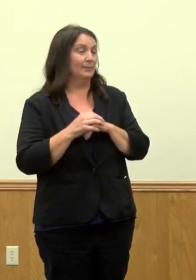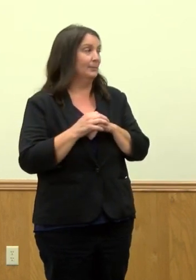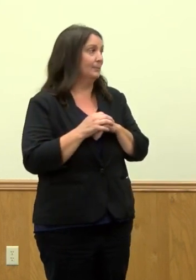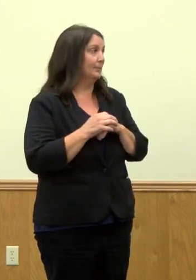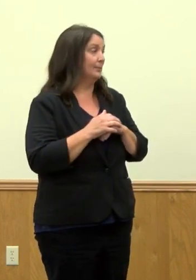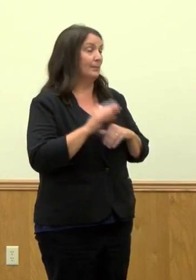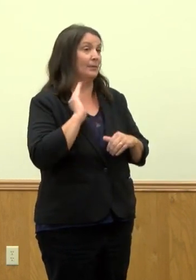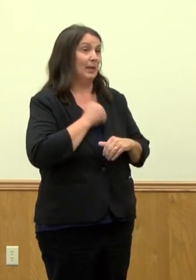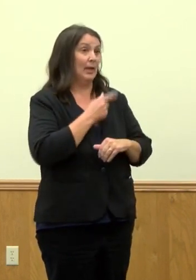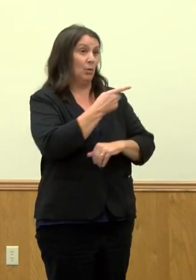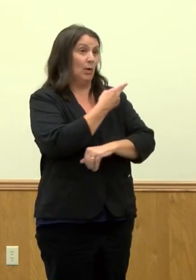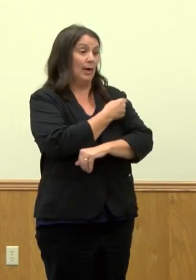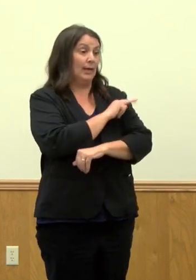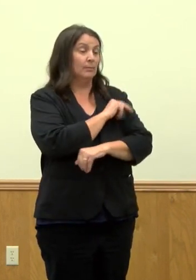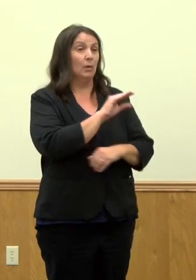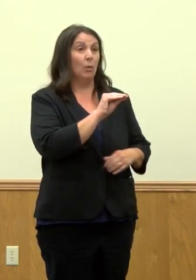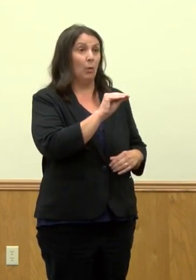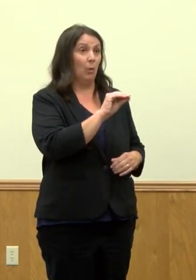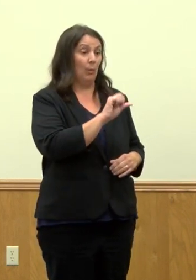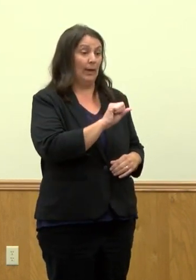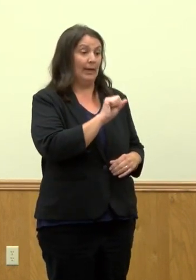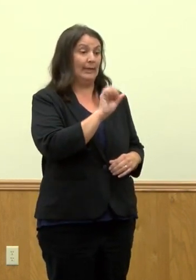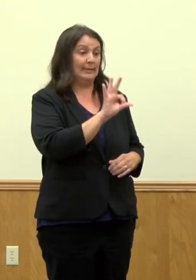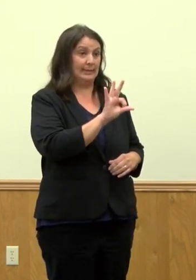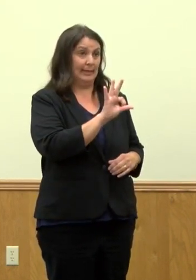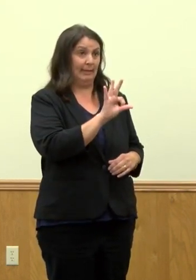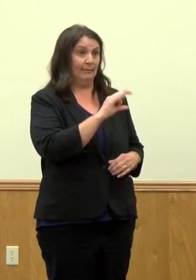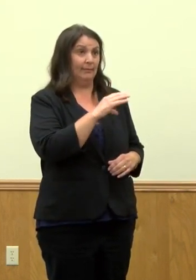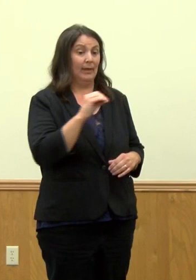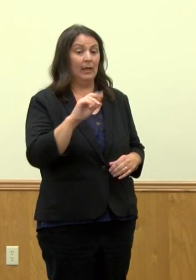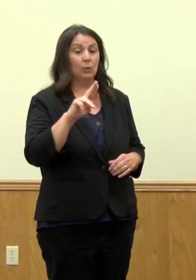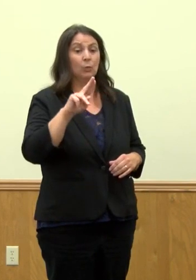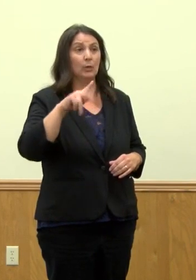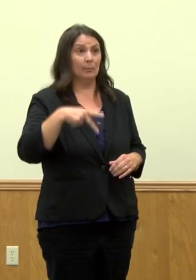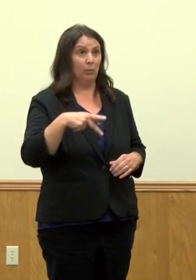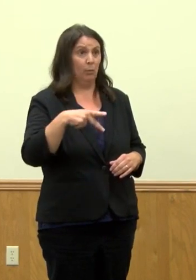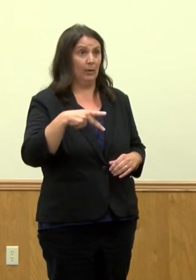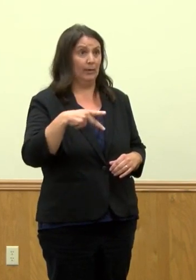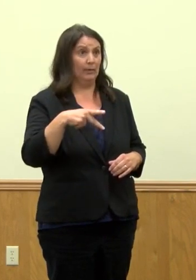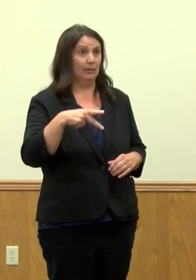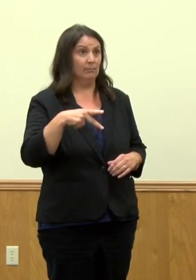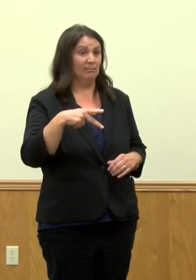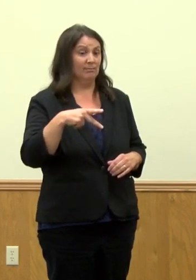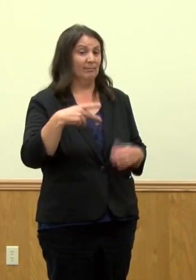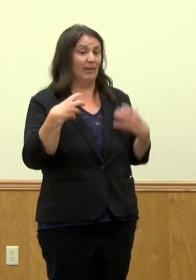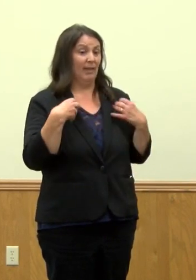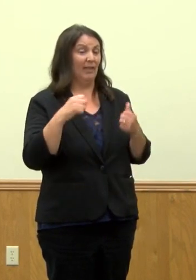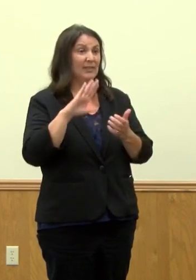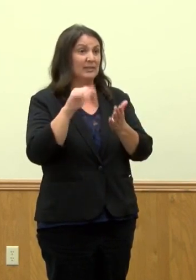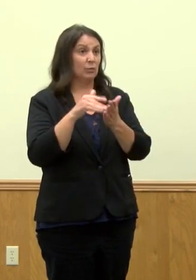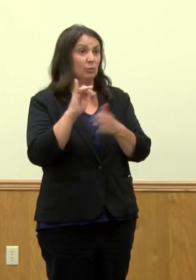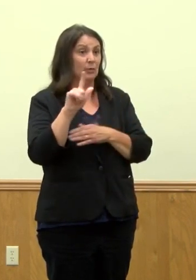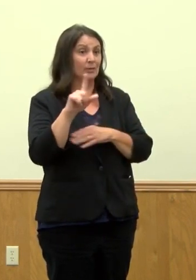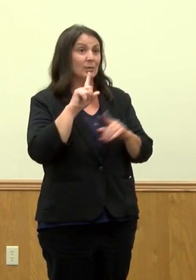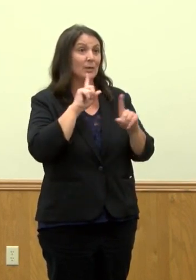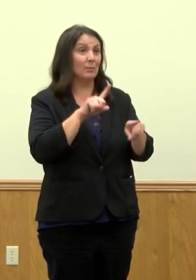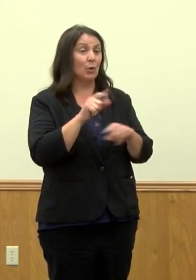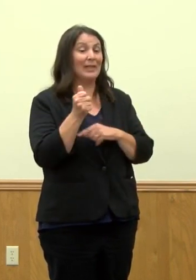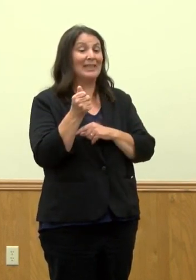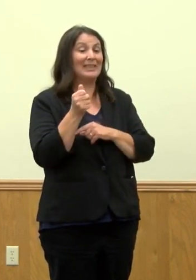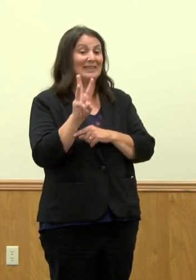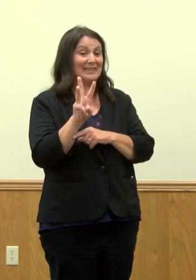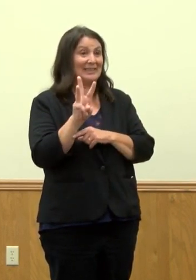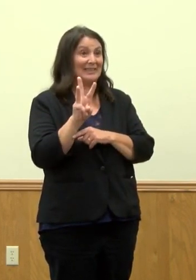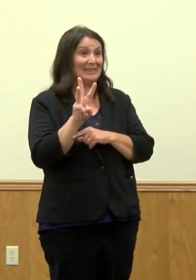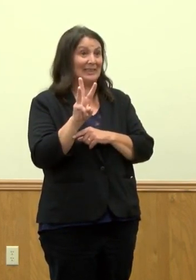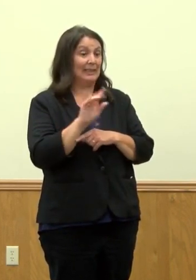Our hospitals, OSF, St. Francis Medical Center, and Unity Point Health Central Illinois are reporting 16 ICU